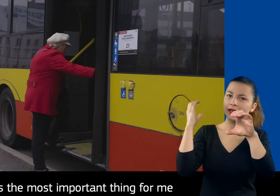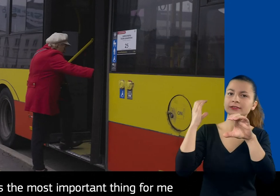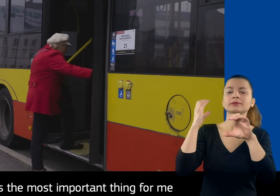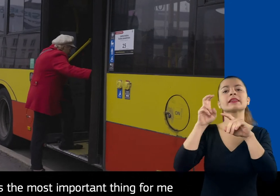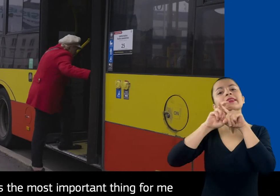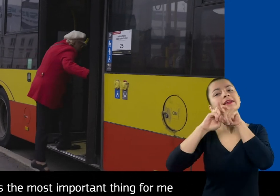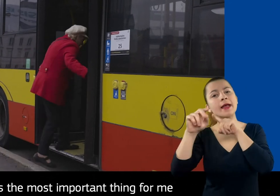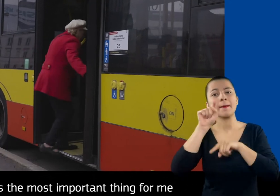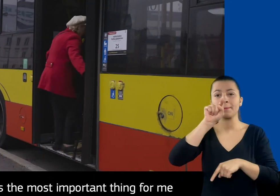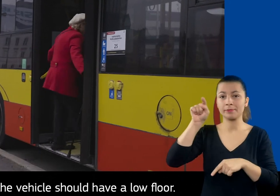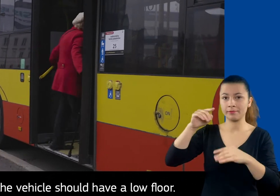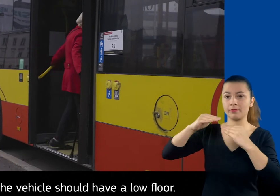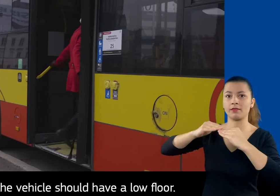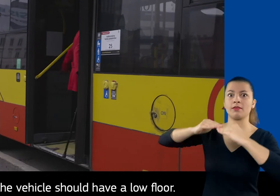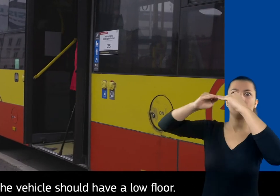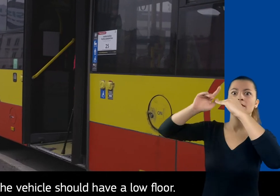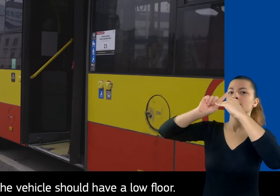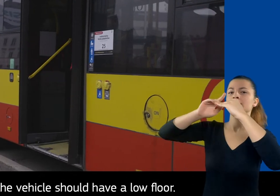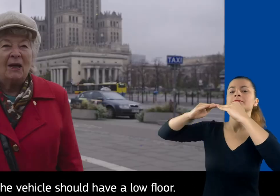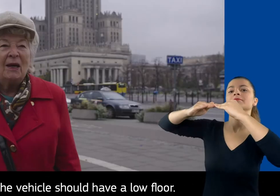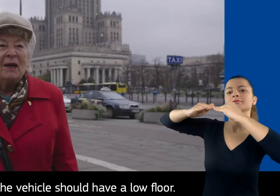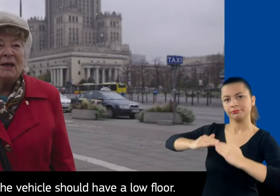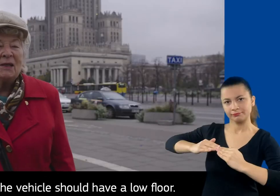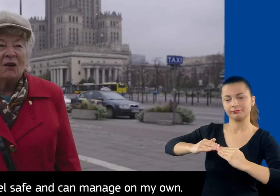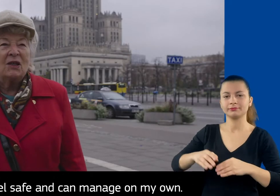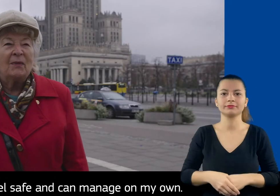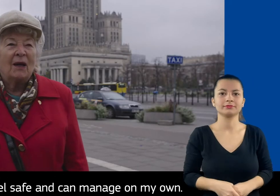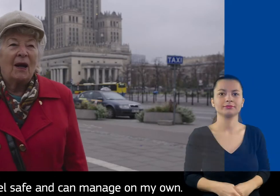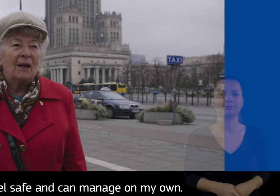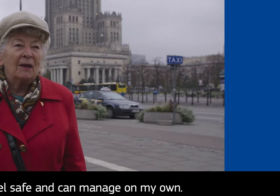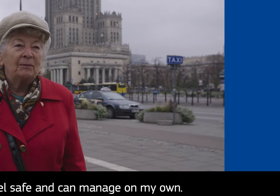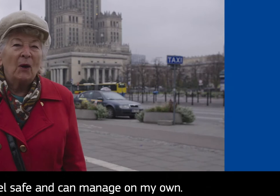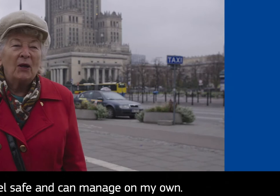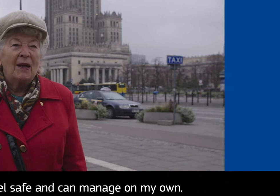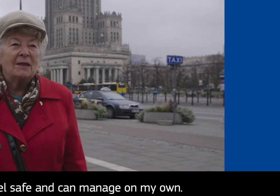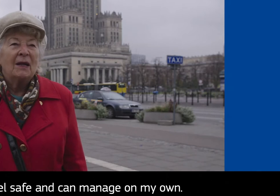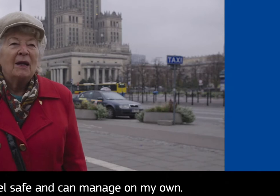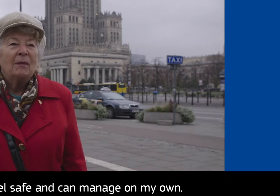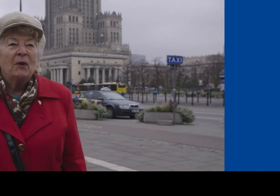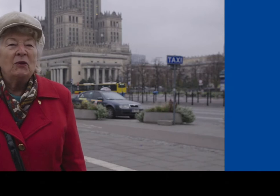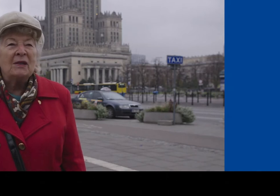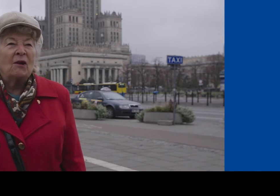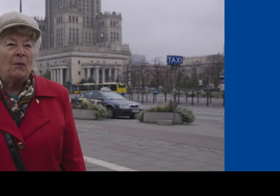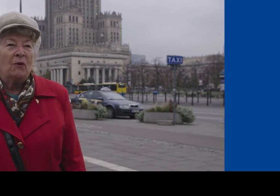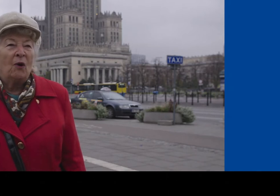Perhaps the most important thing for me is that the vehicle should have a low floor. Then I feel safe and I can manage on my own.